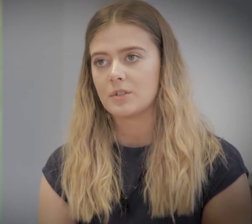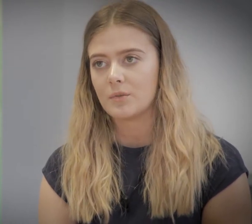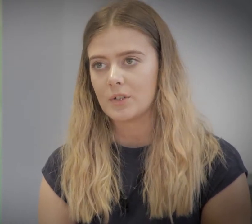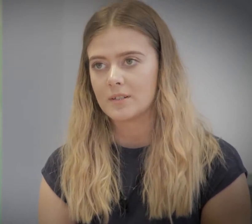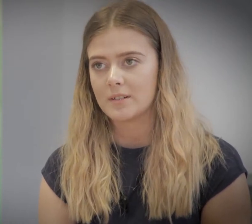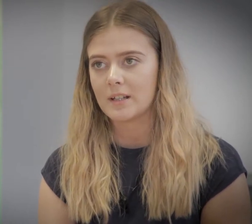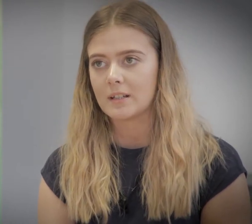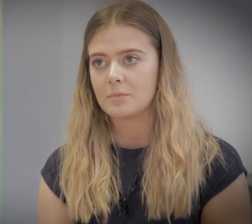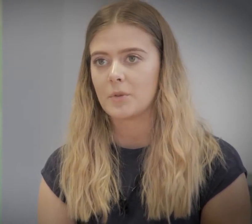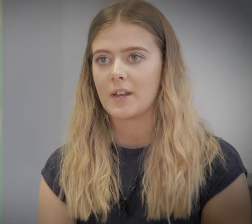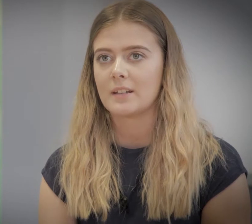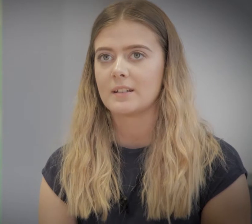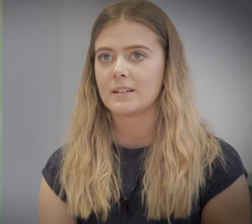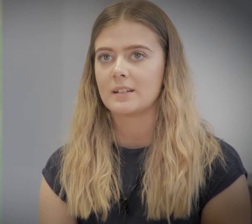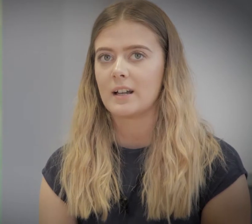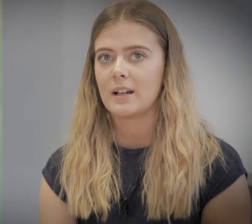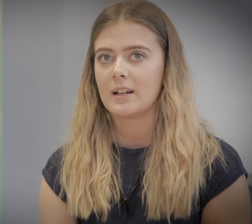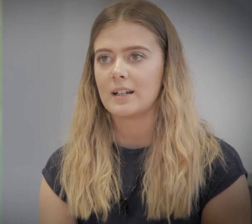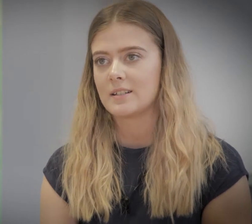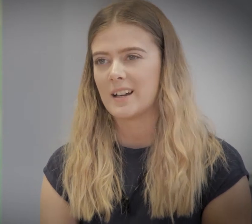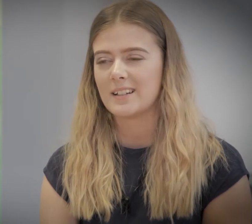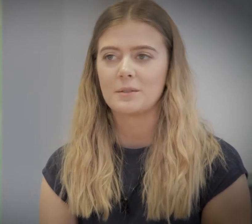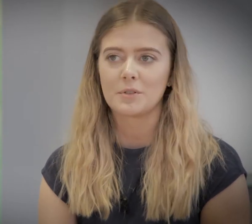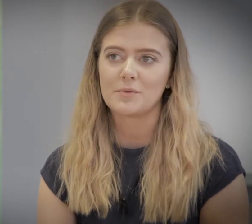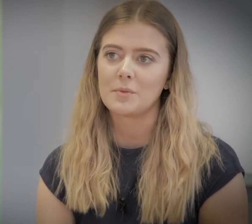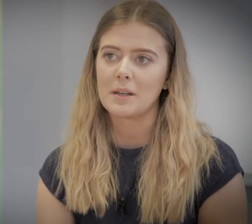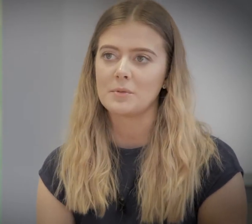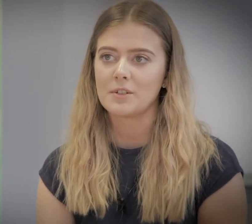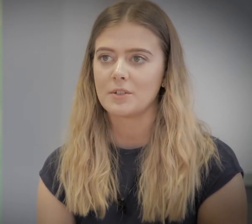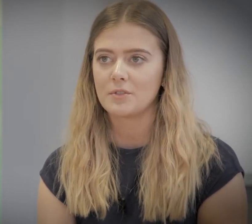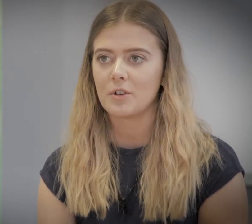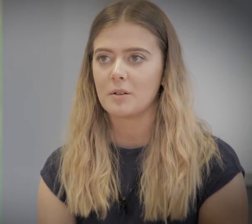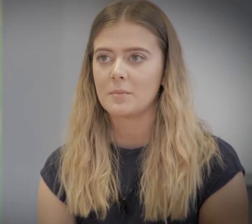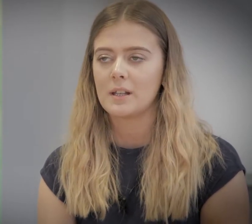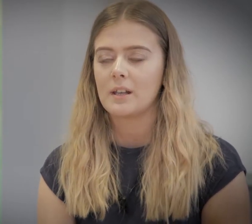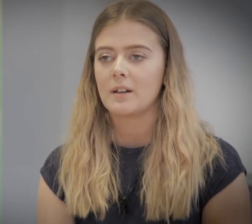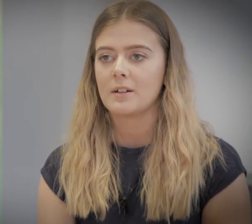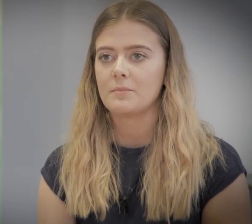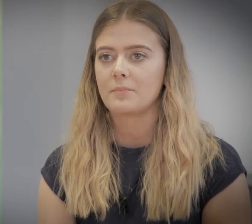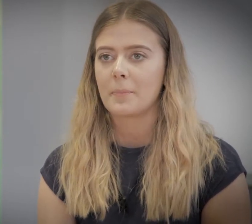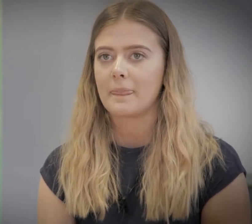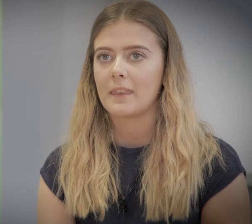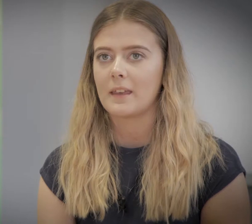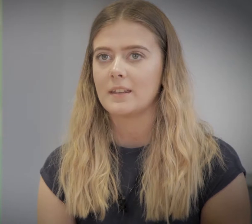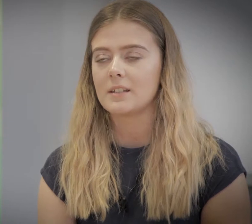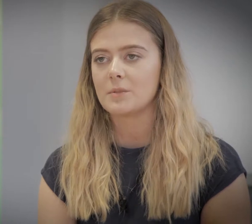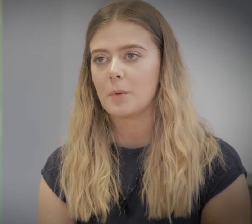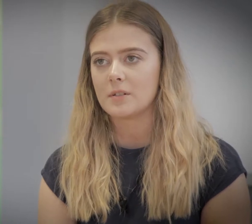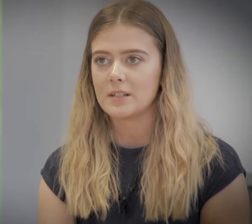university but then I decided it wasn't for me once I got the job and I think it's positive